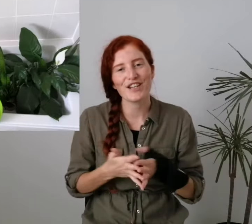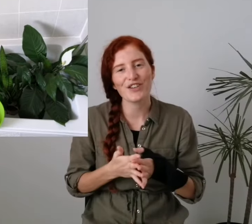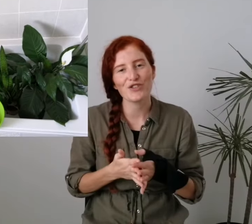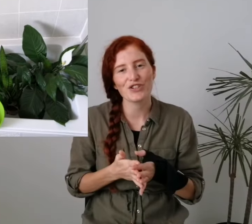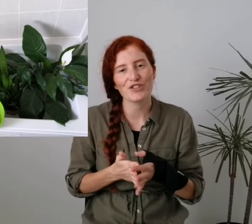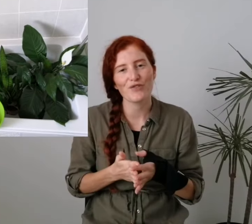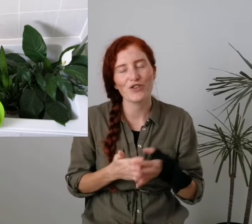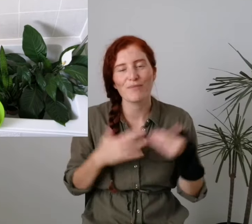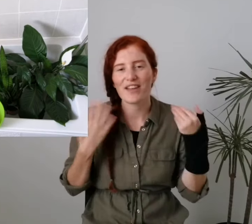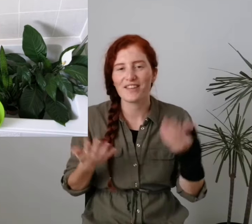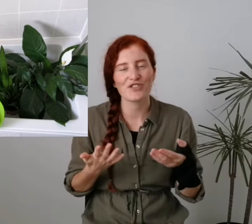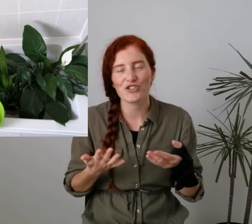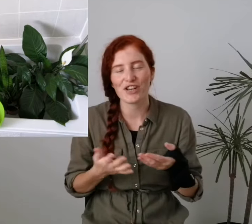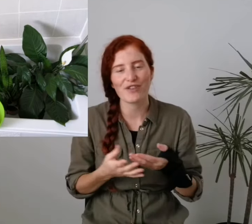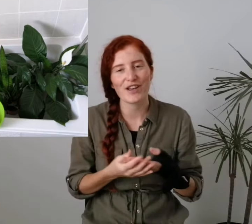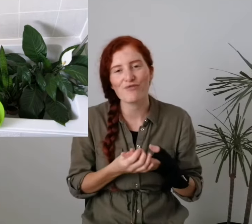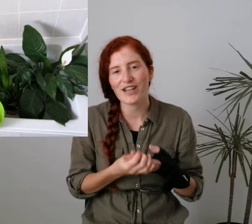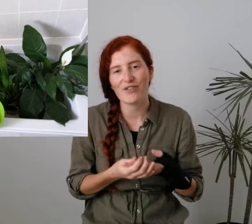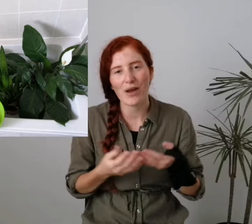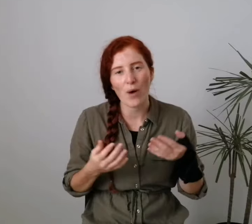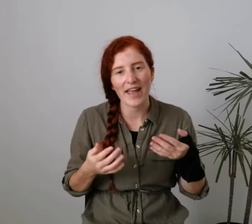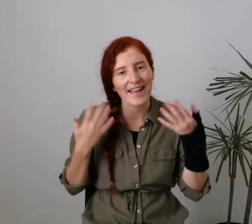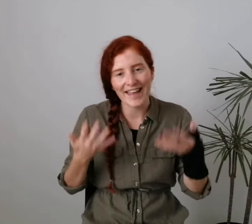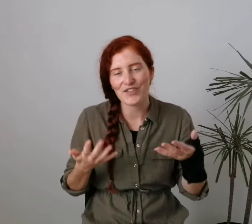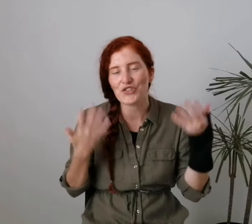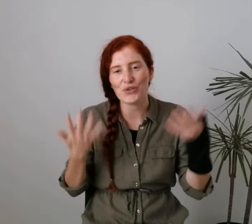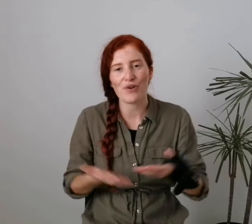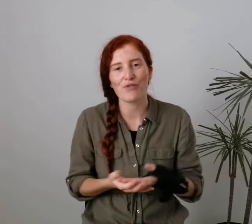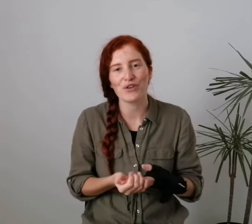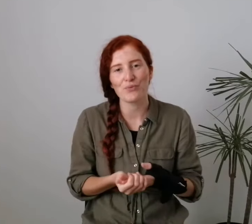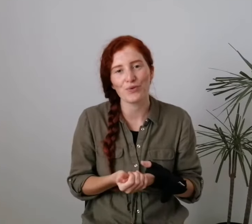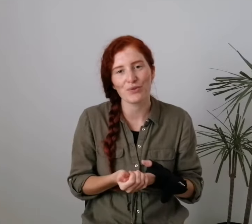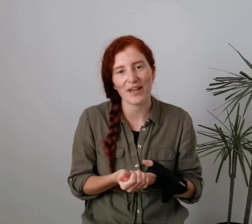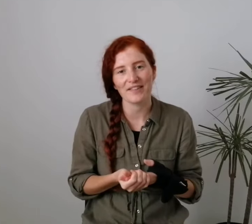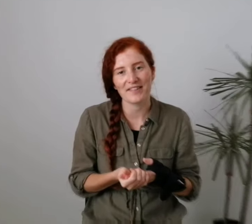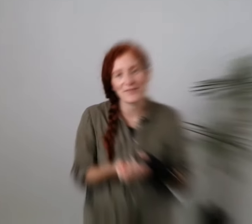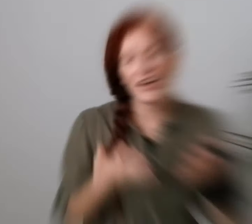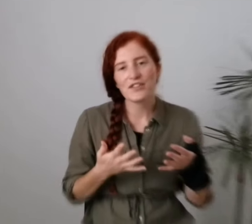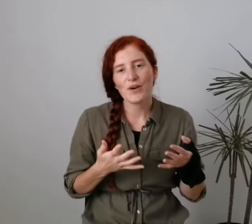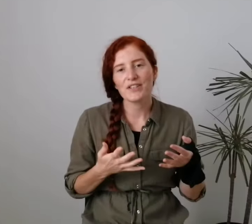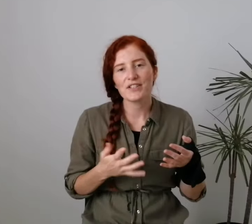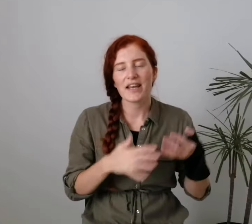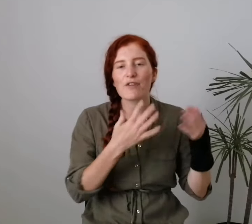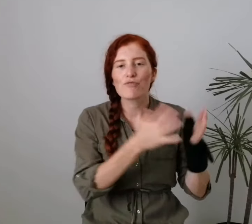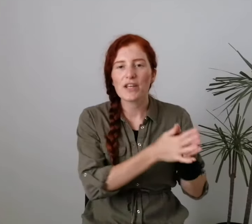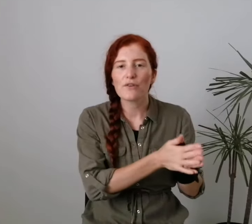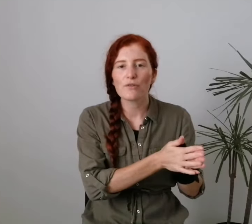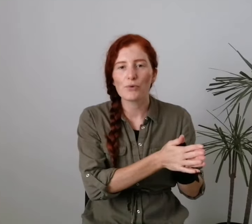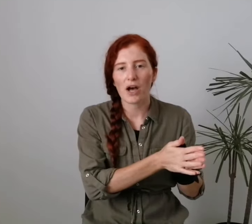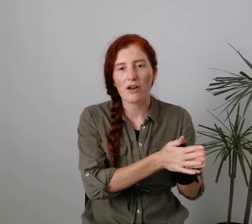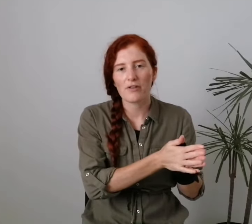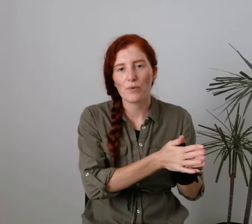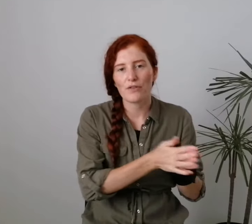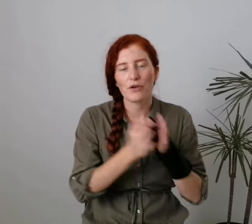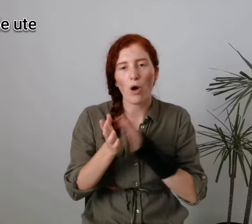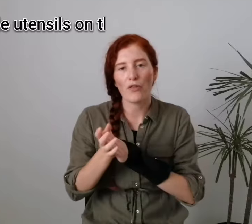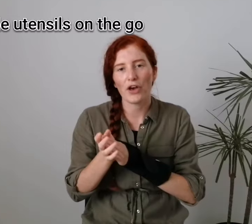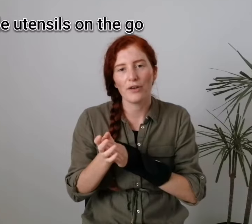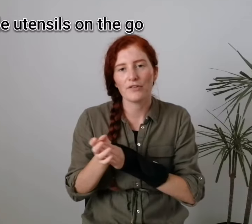really nutritious for them. And it's just generally a really great way, again, to avoid water waste. Thirty one is to take reusable cutlery with you on the go.